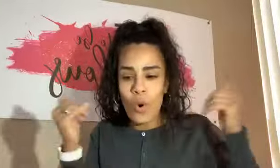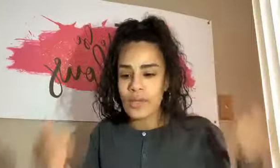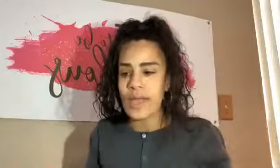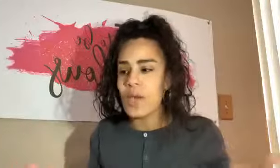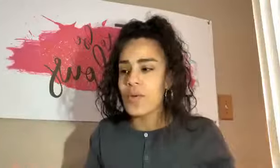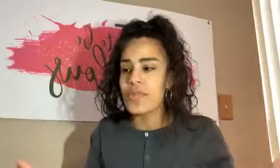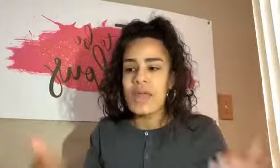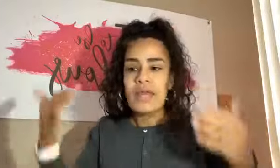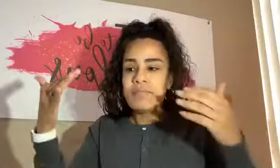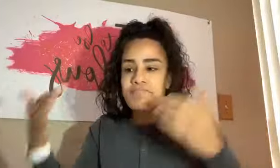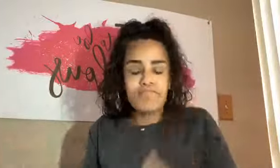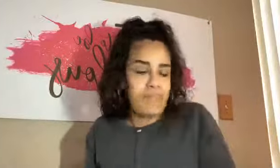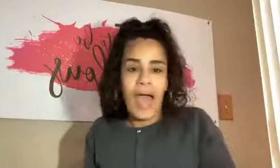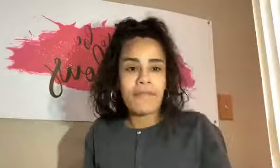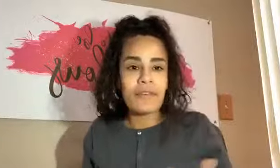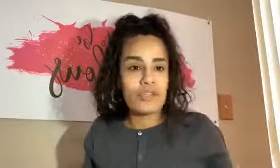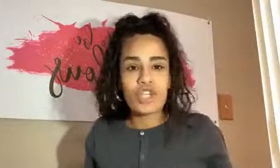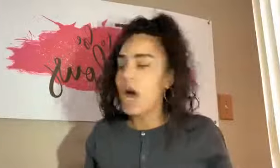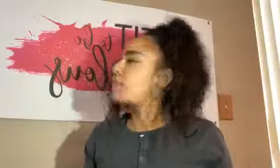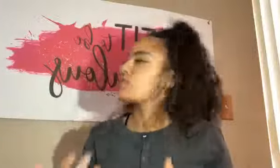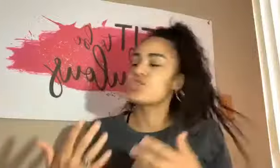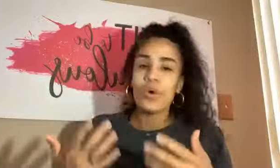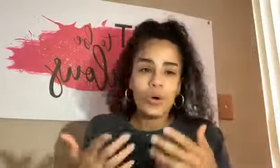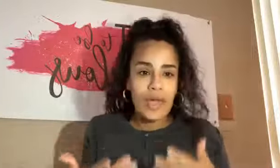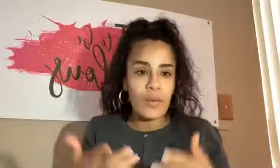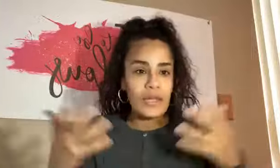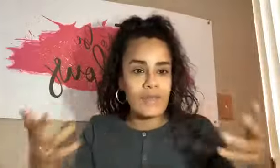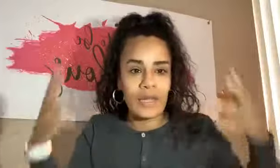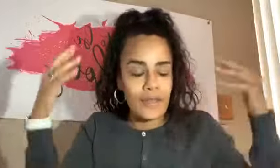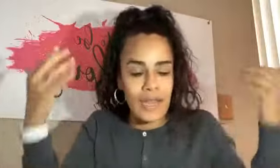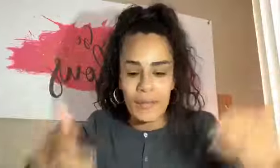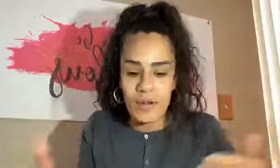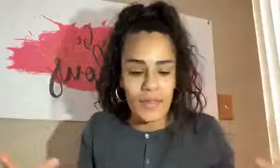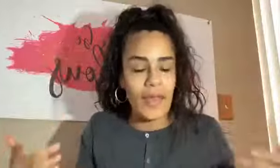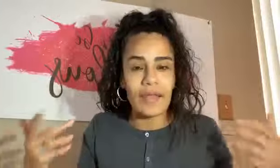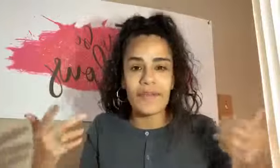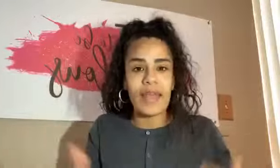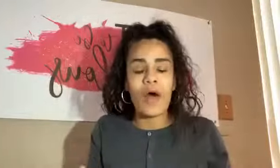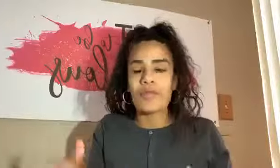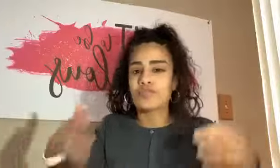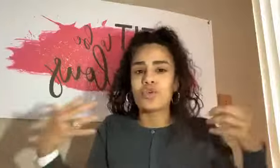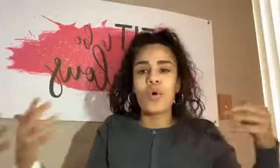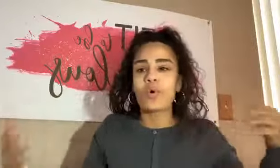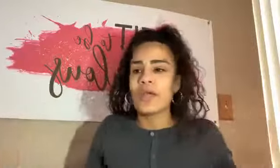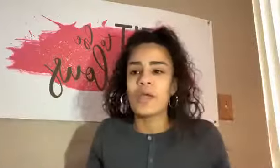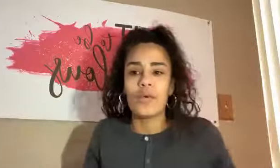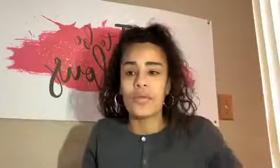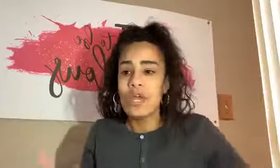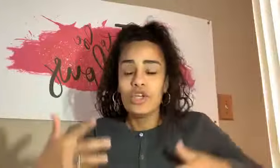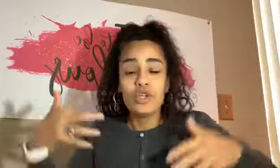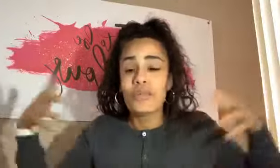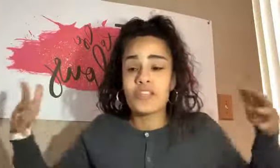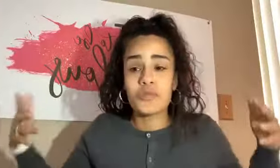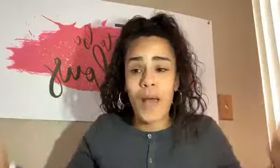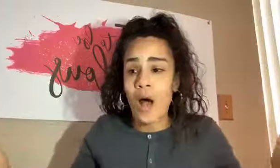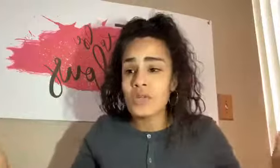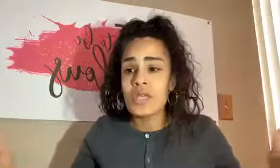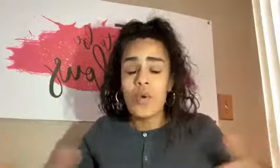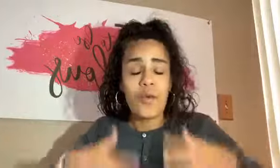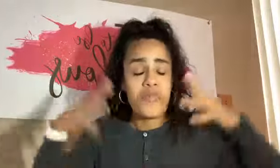okay with having their job. They're so okay with living in the neighborhood that they live in now. They're so okay with, you know, their spouse with